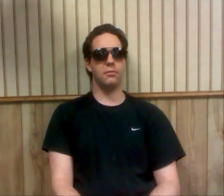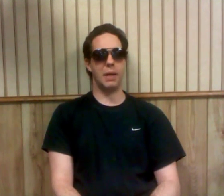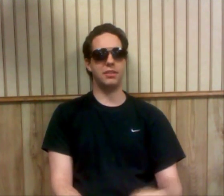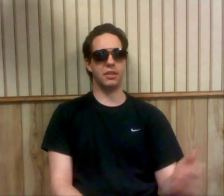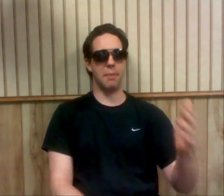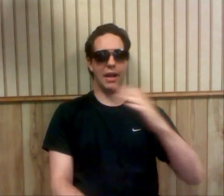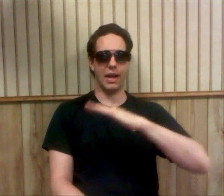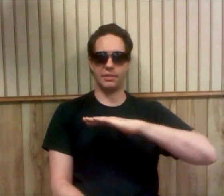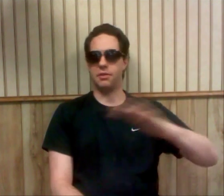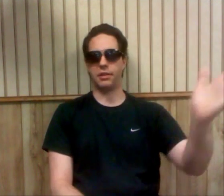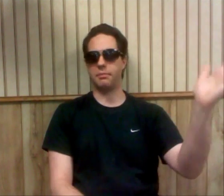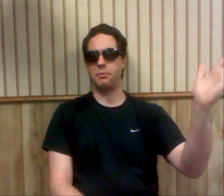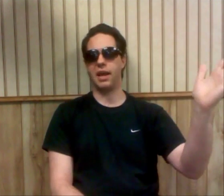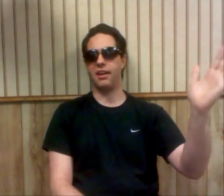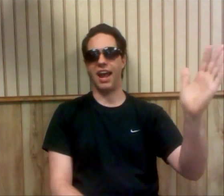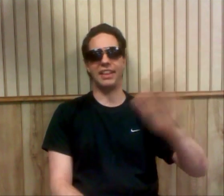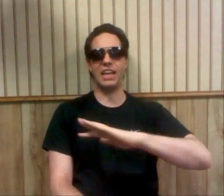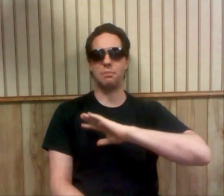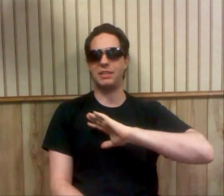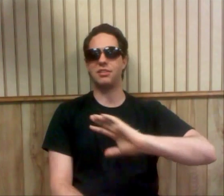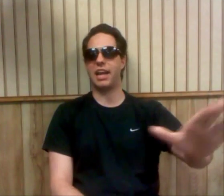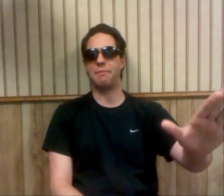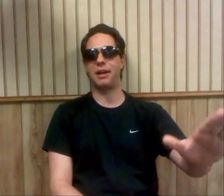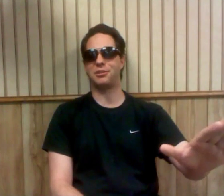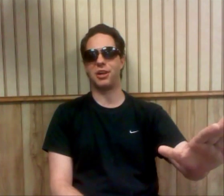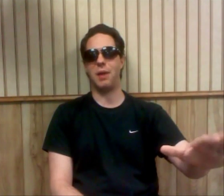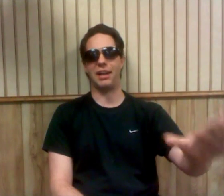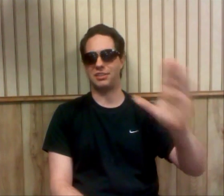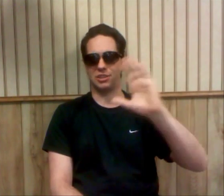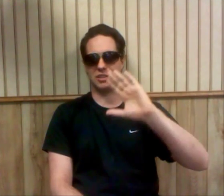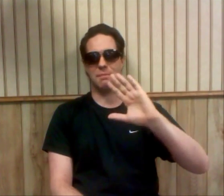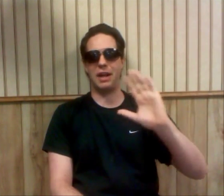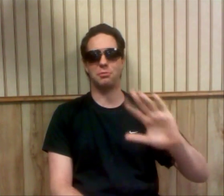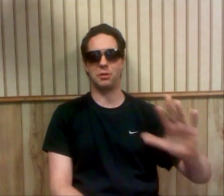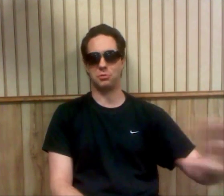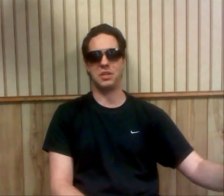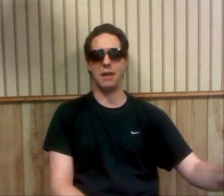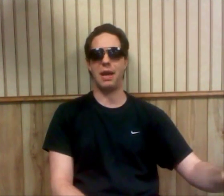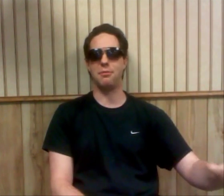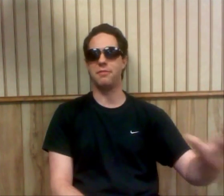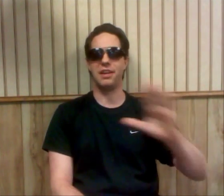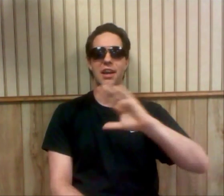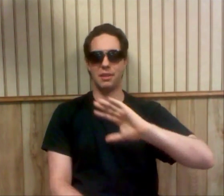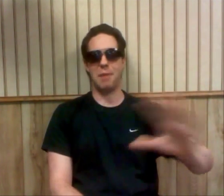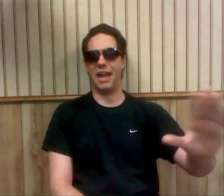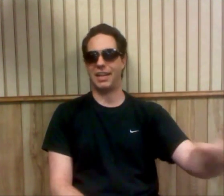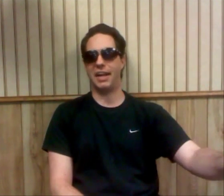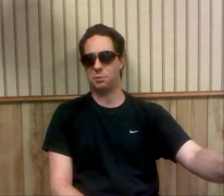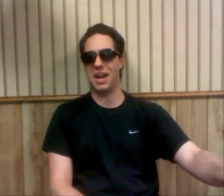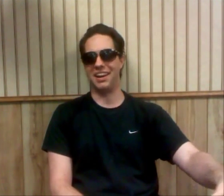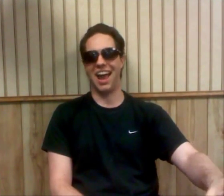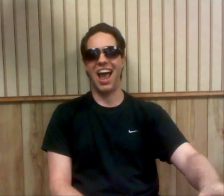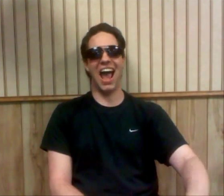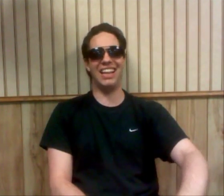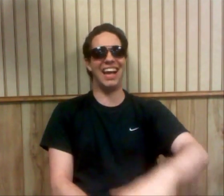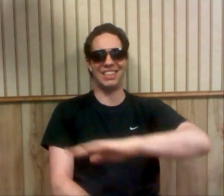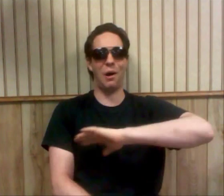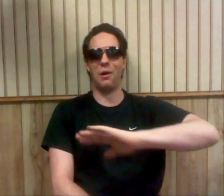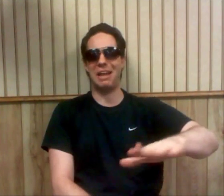basically the bad guys do nothing but win. And that's basically Empire Strikes Back. It's just, they might as well just rename that movie, The Bad Guys Win. That's all that